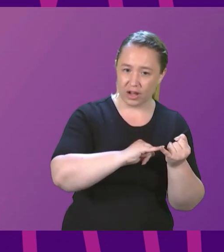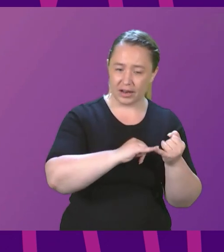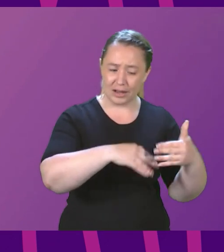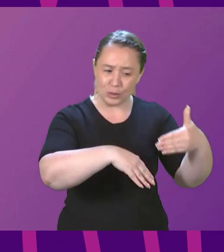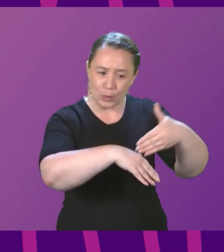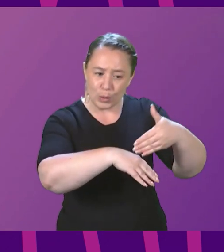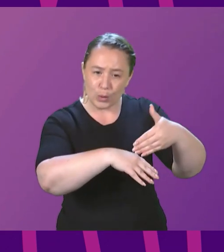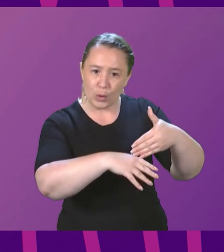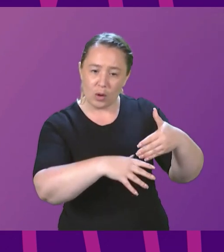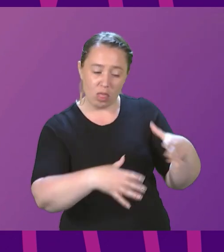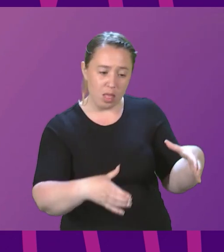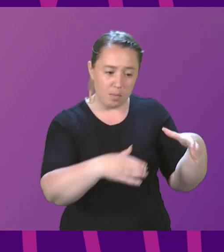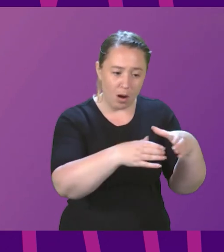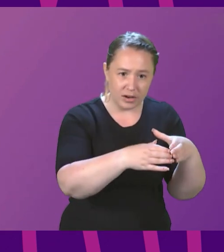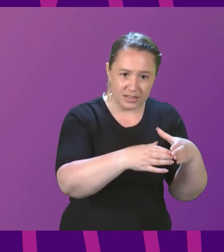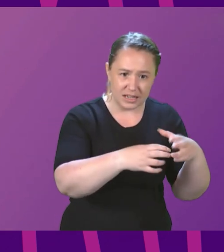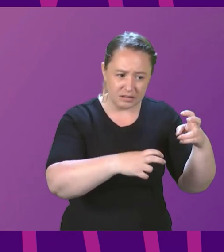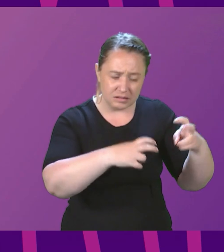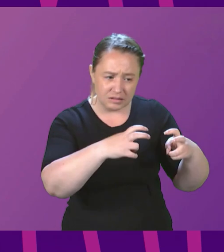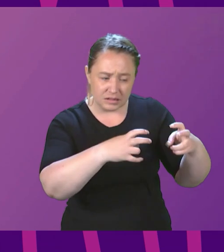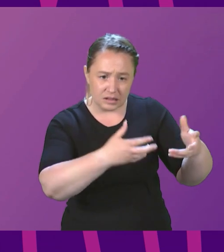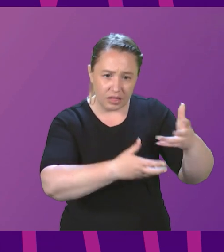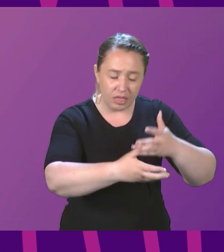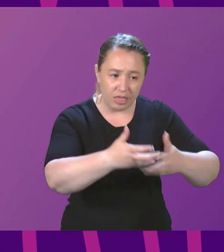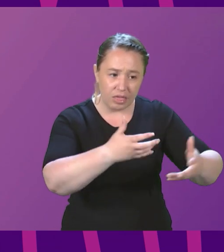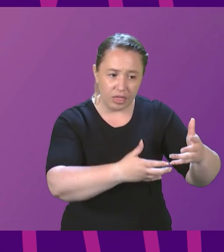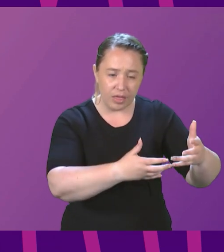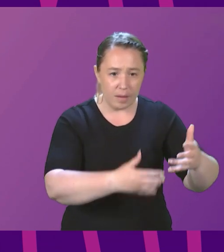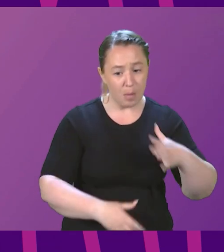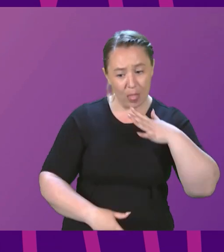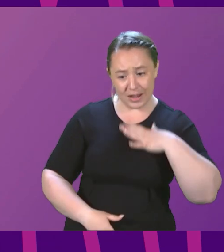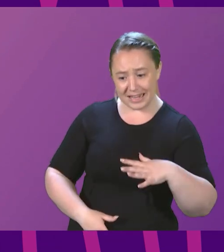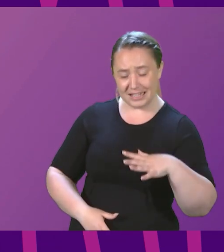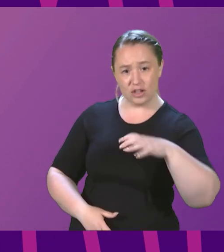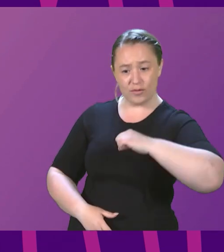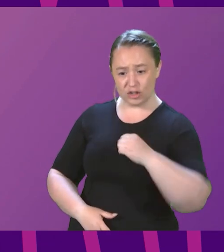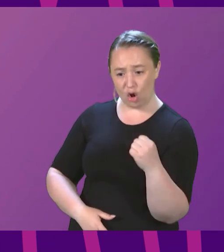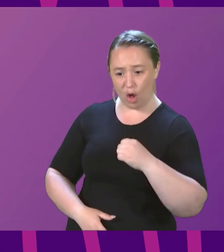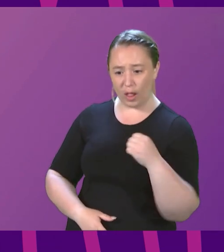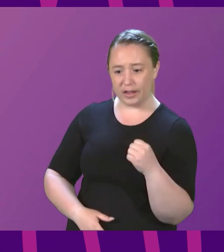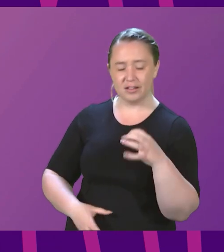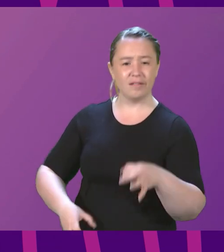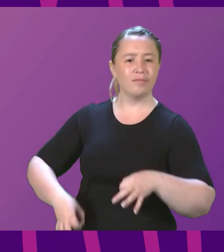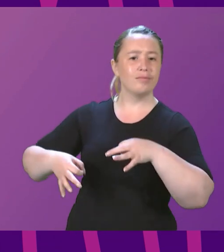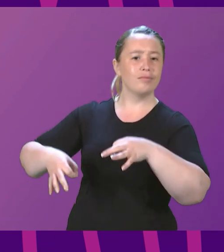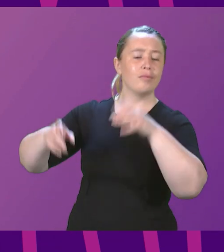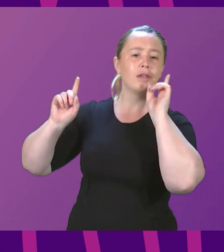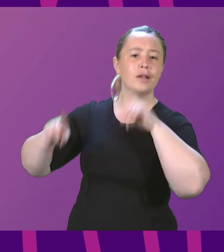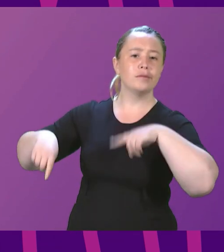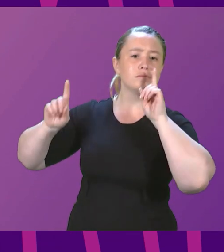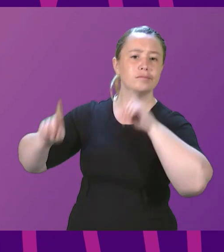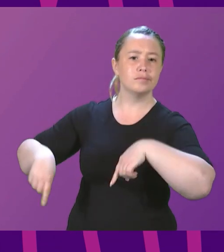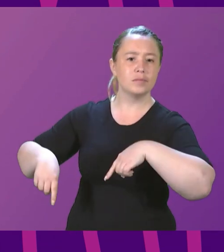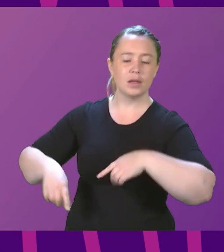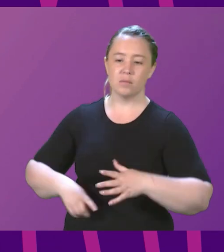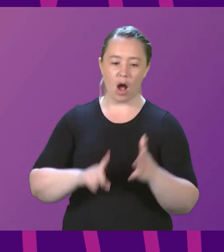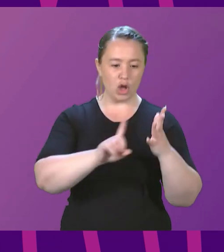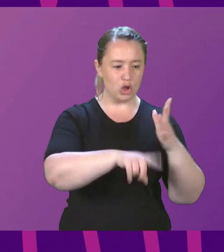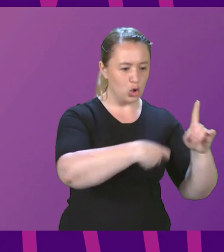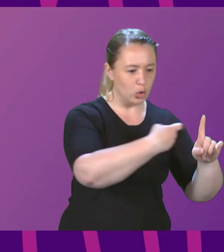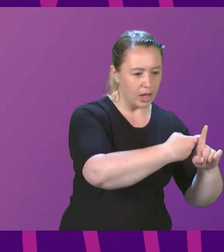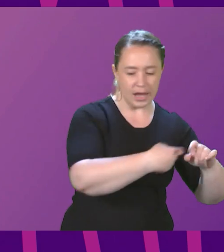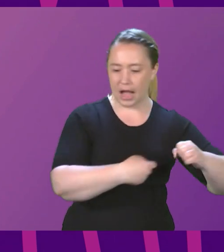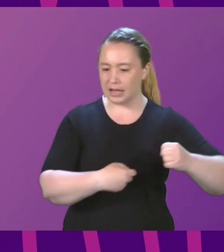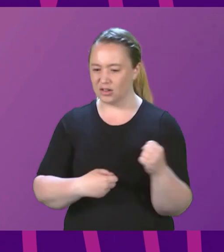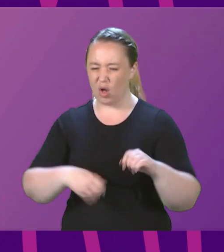of the needs of this country. So can I ask her why her fixation with breaking up the United Kingdom will always trump the